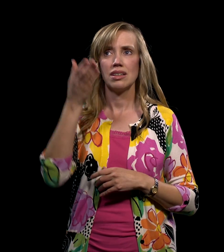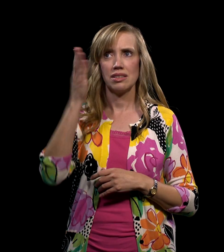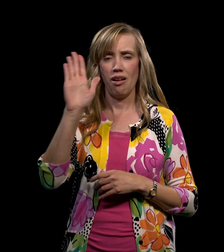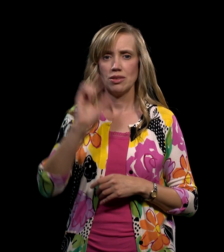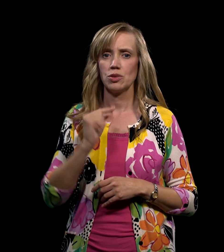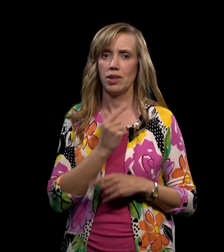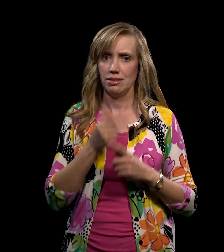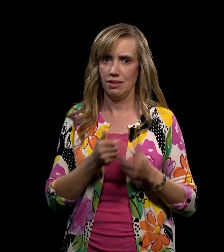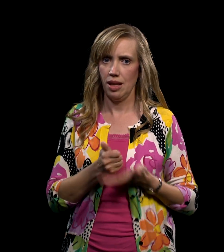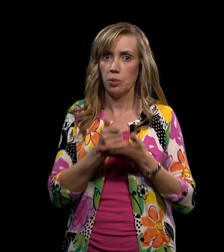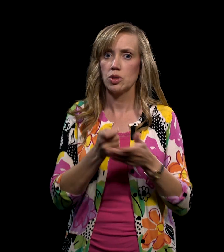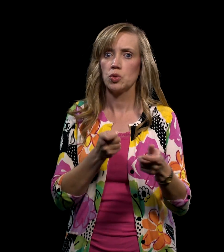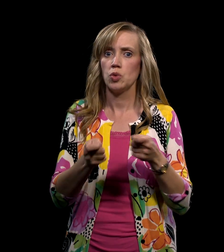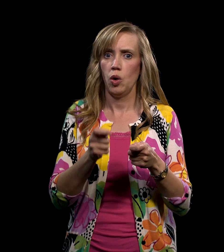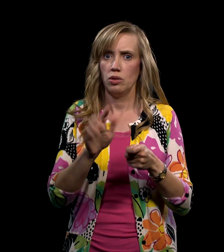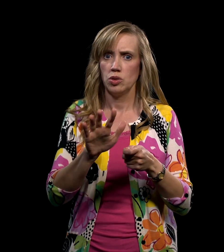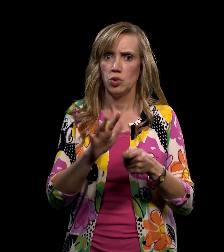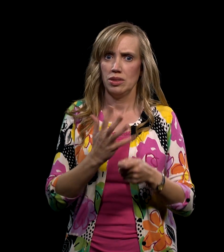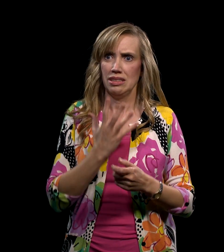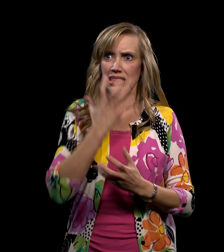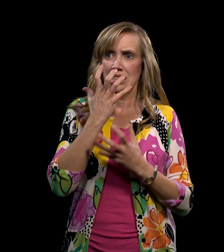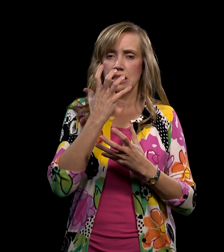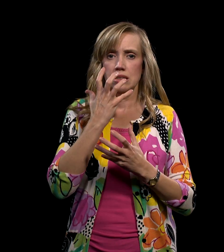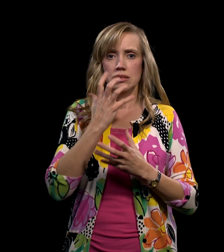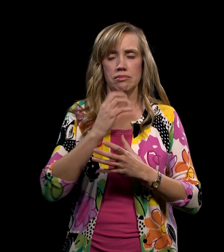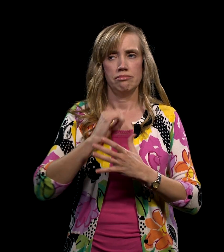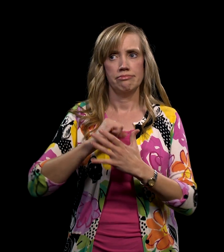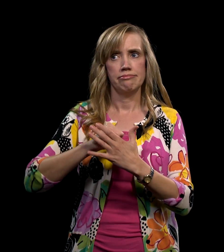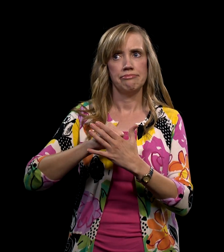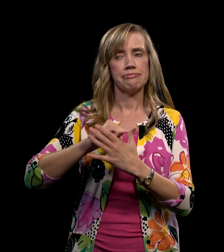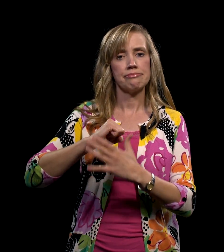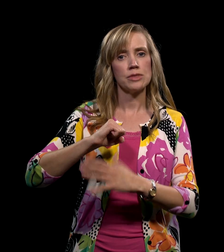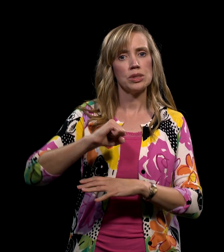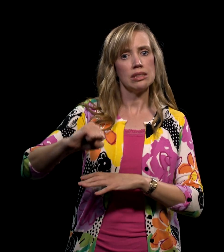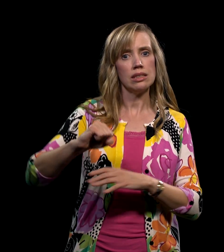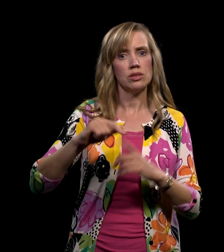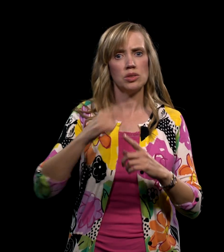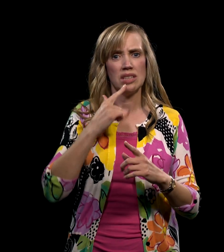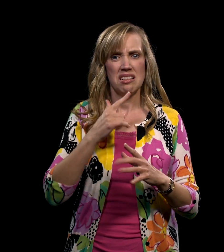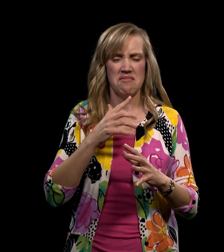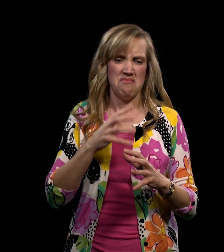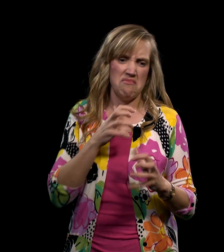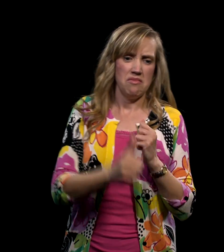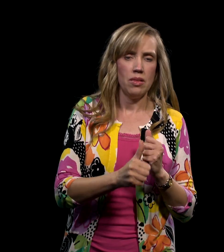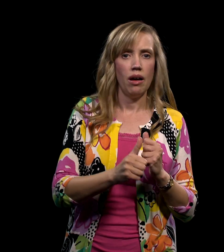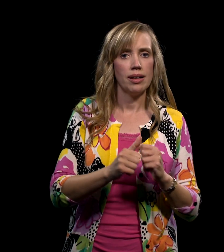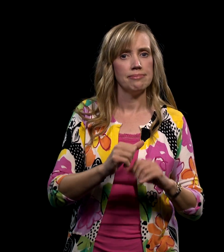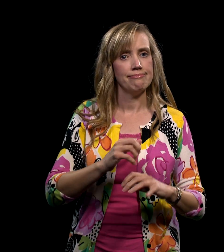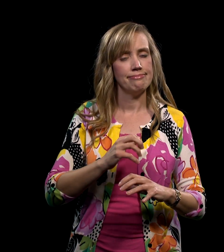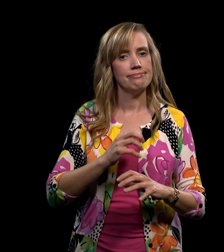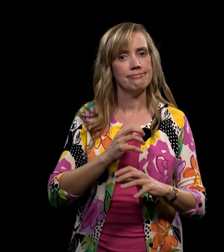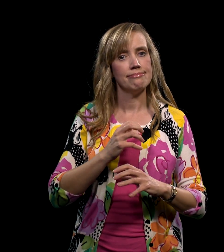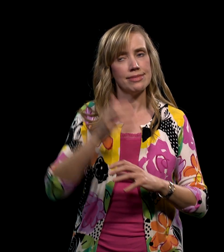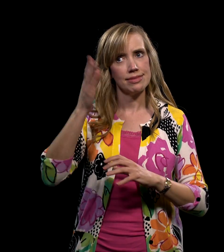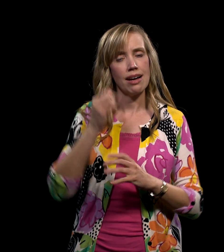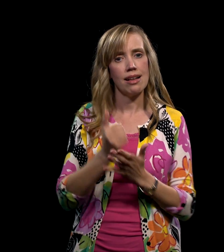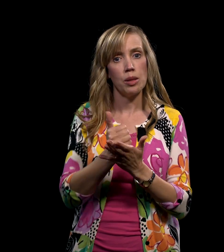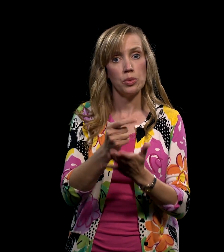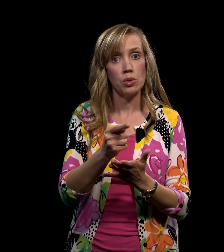The grace of God can enable you to control a bad temper or to resist the temptation to say something cutting or harsh. James